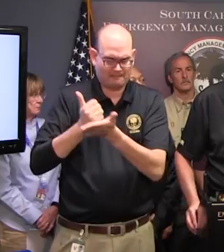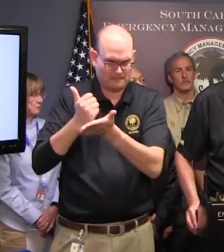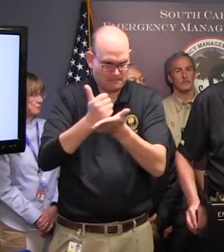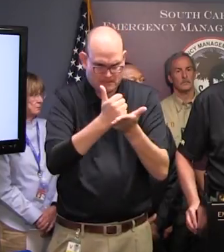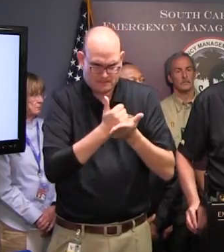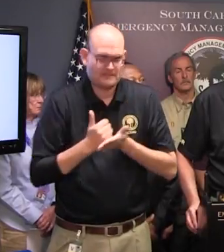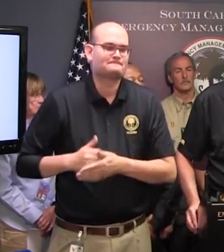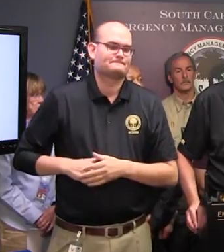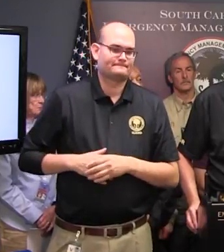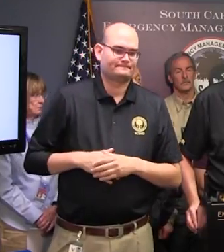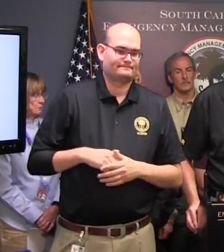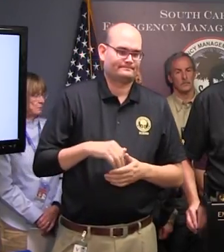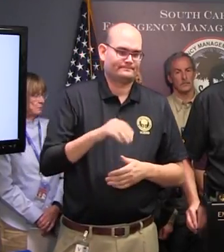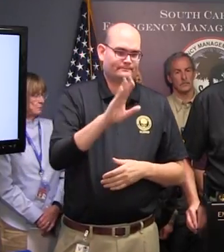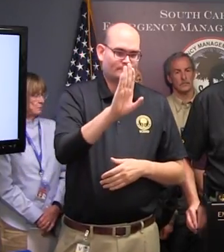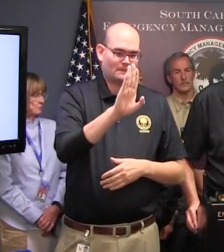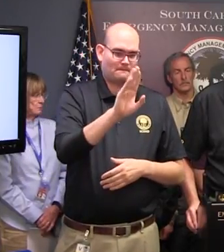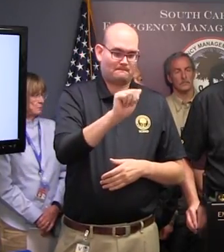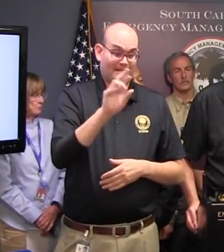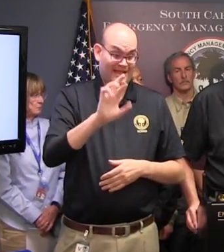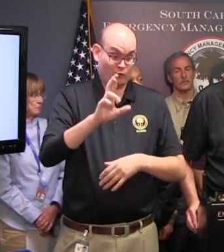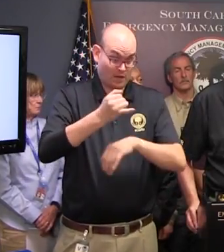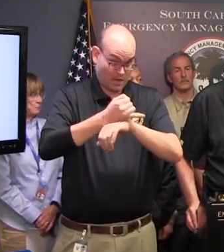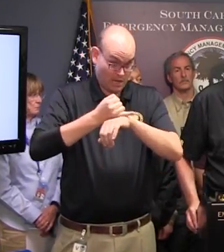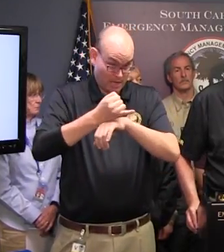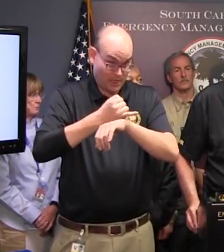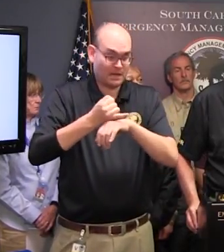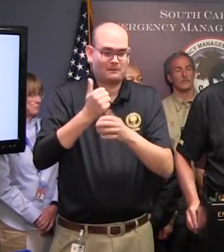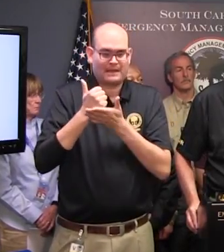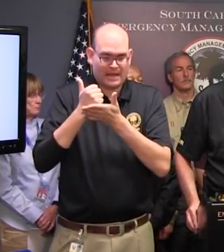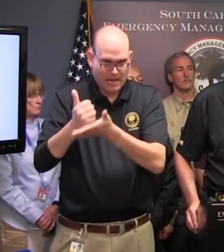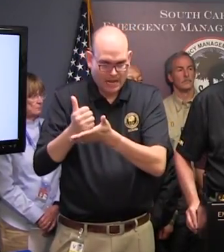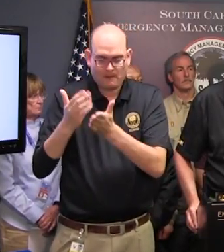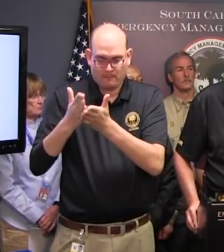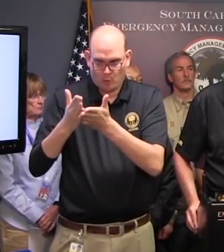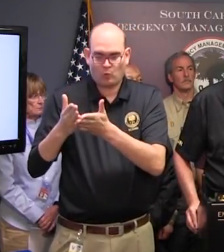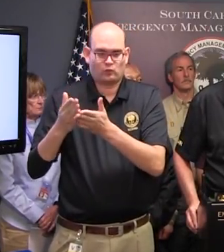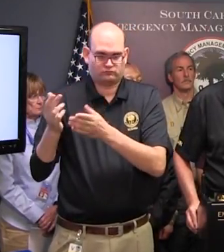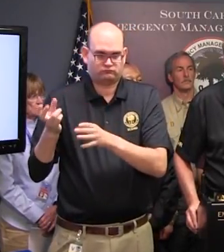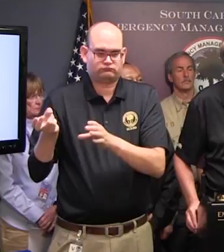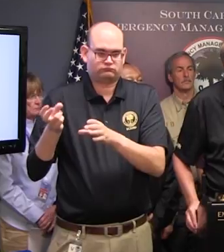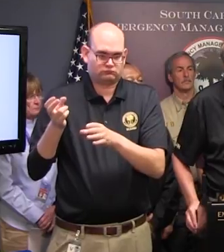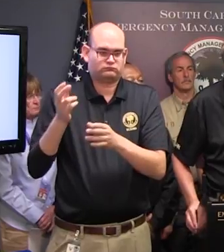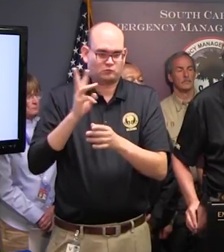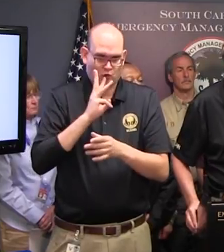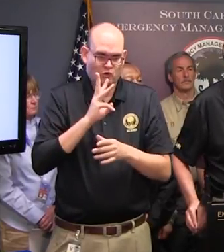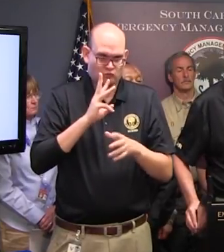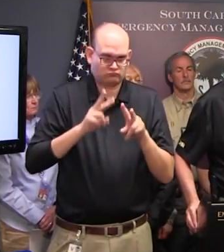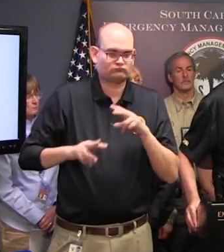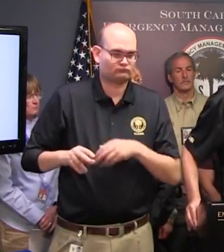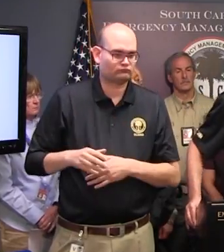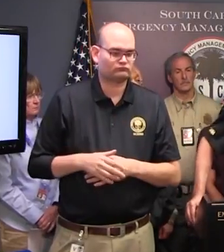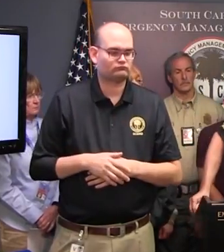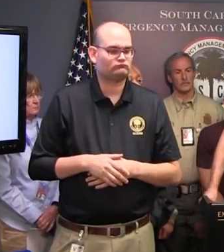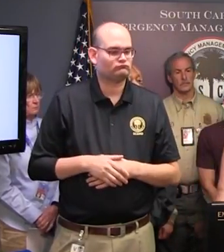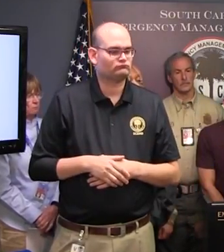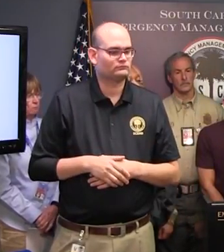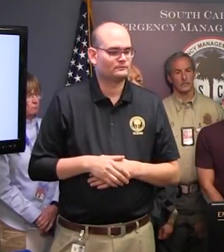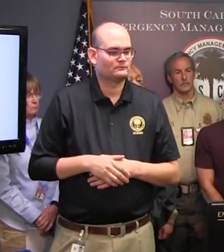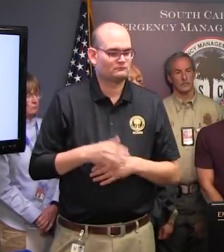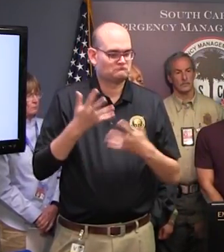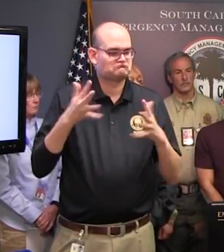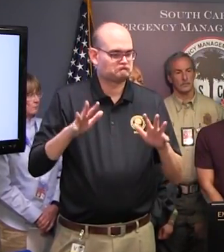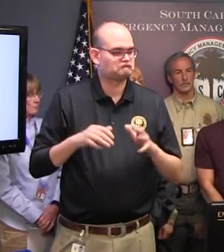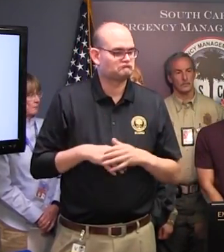by boat, by water, and also providing last-minute evacuation where possible. So that's all I have, Governor. Thank you. Thank you.